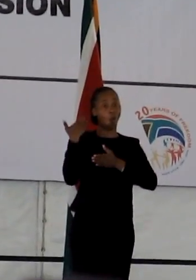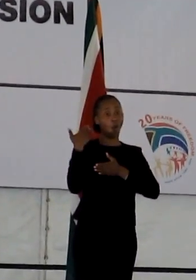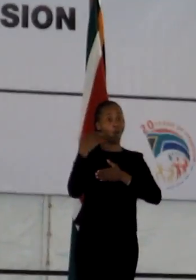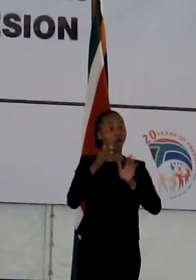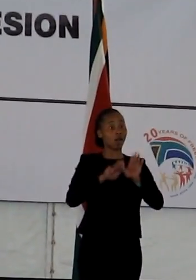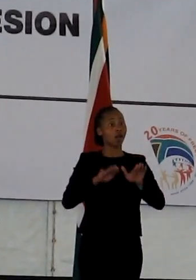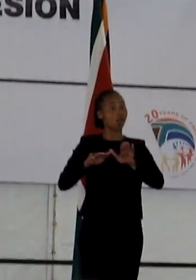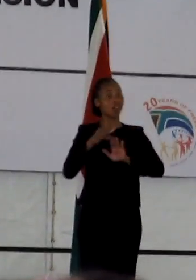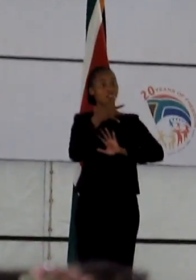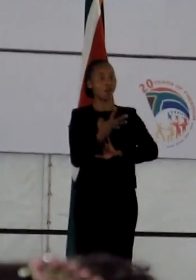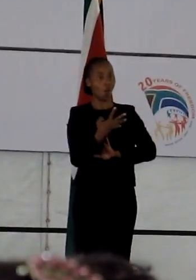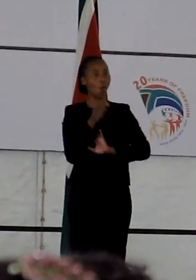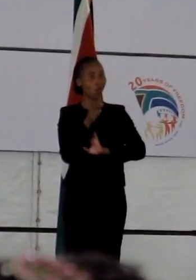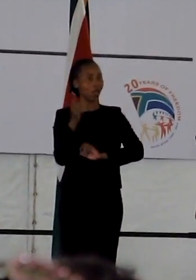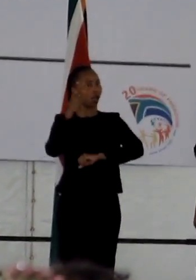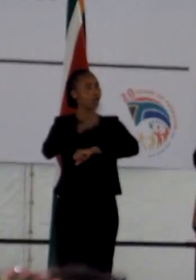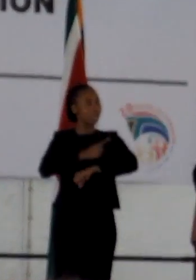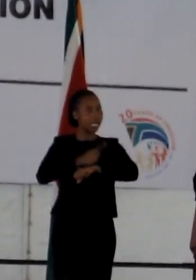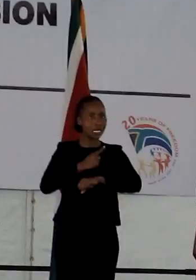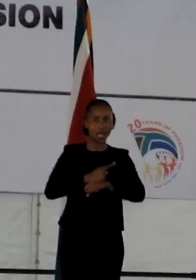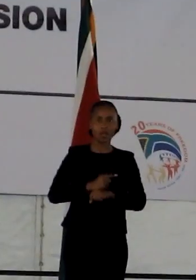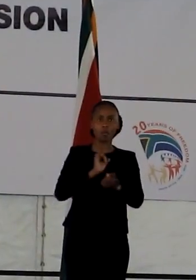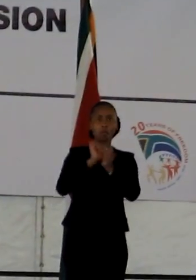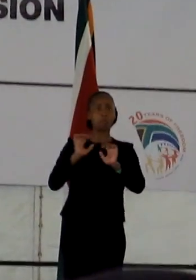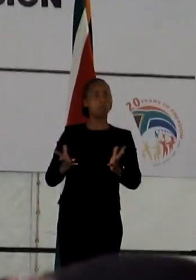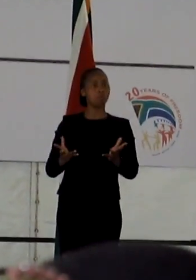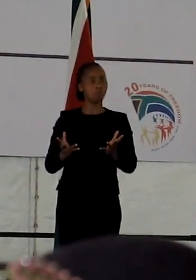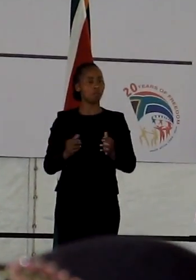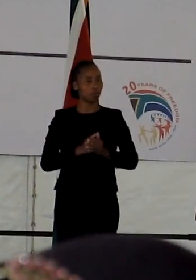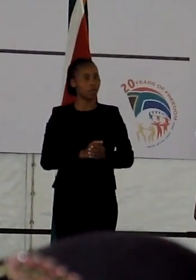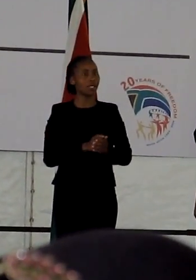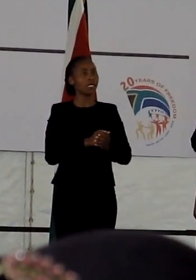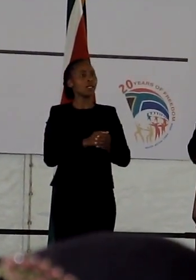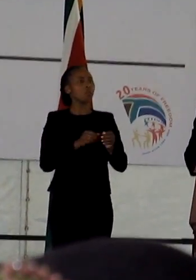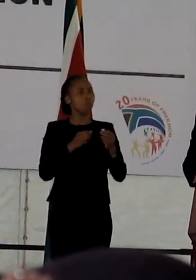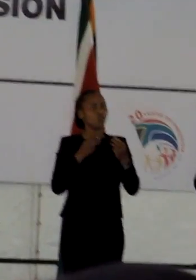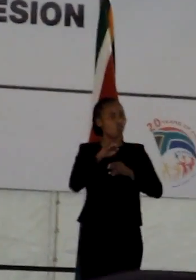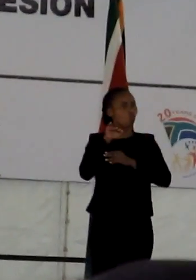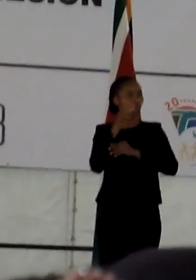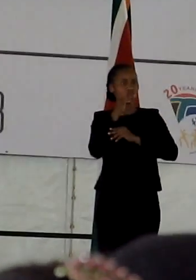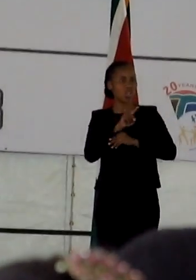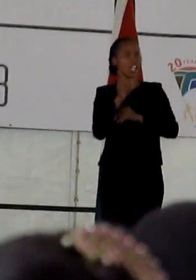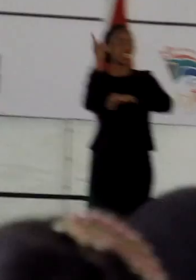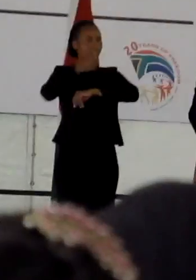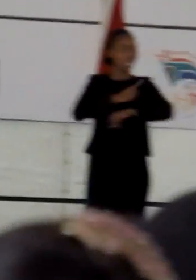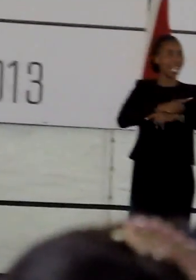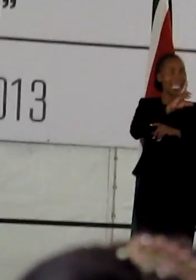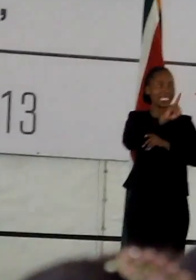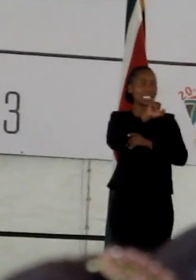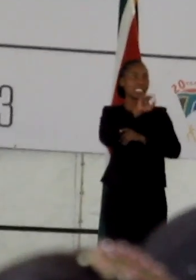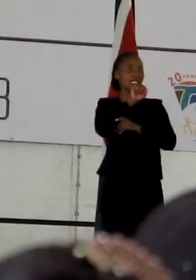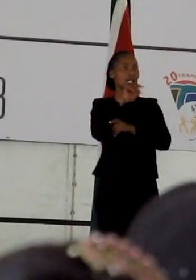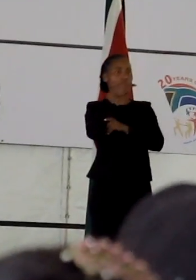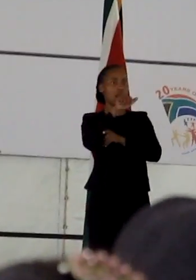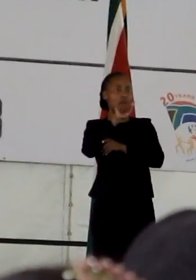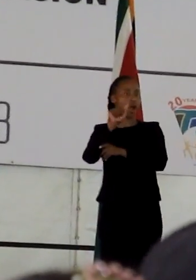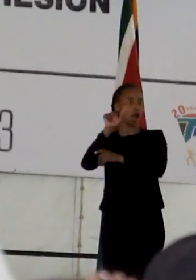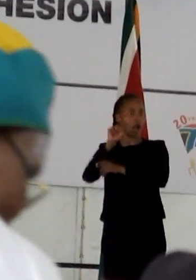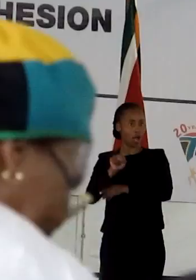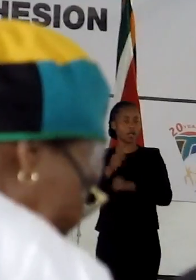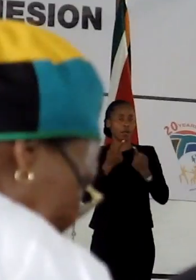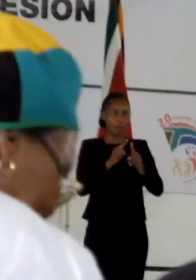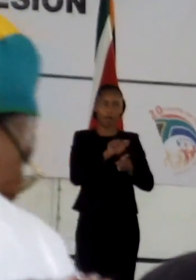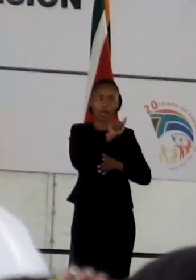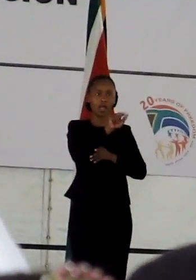Afrikaner as the day of the vow and by the Zulu, as the day of Dangan and by the ANC, as a day to commemorate the establishment